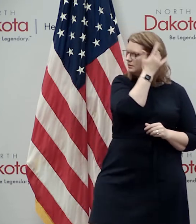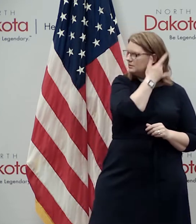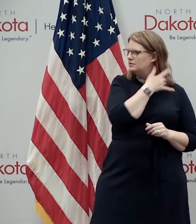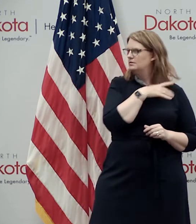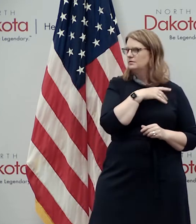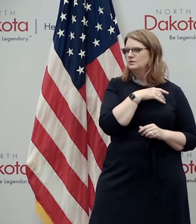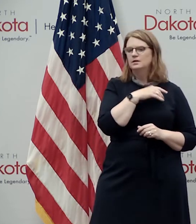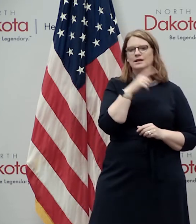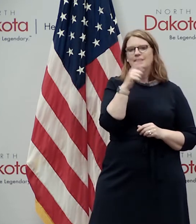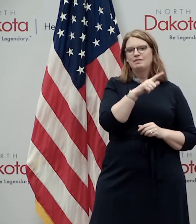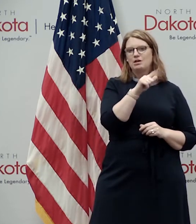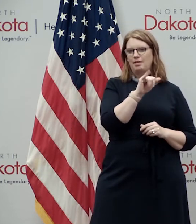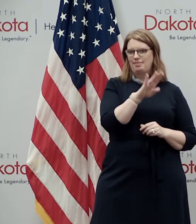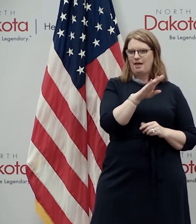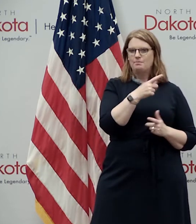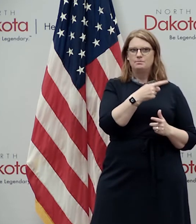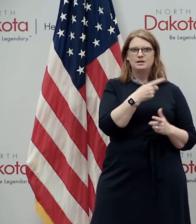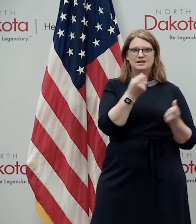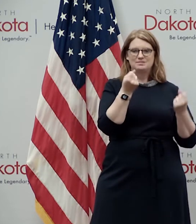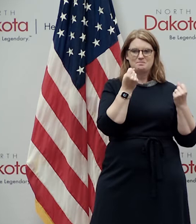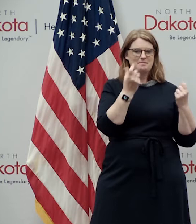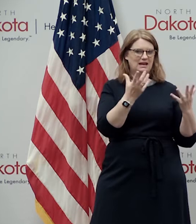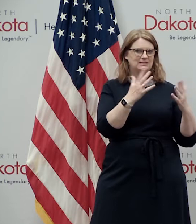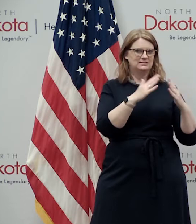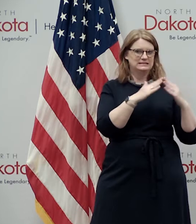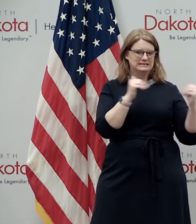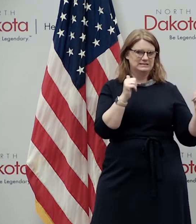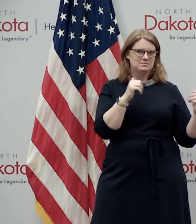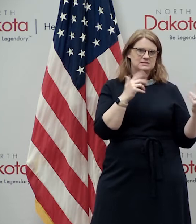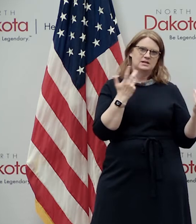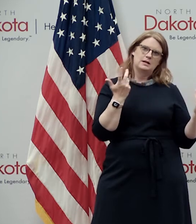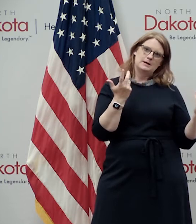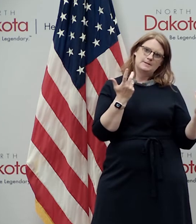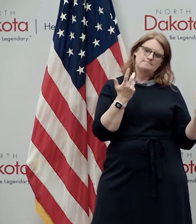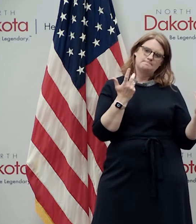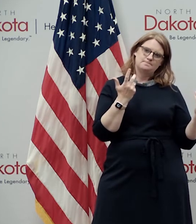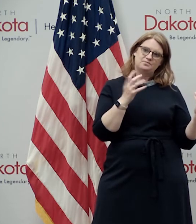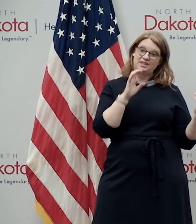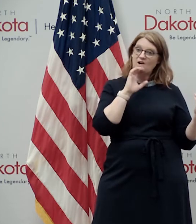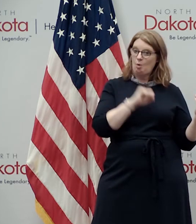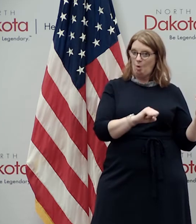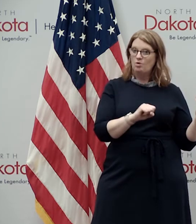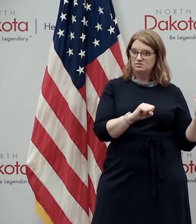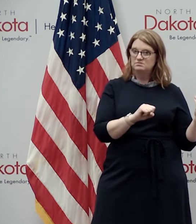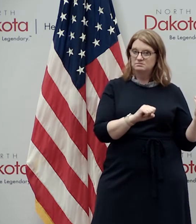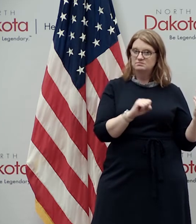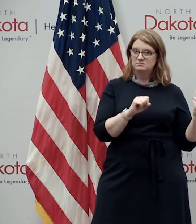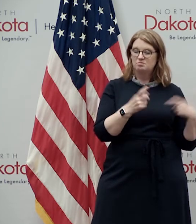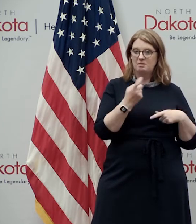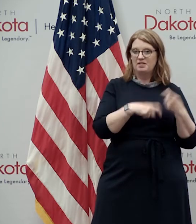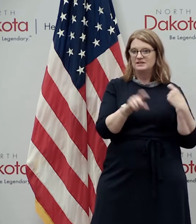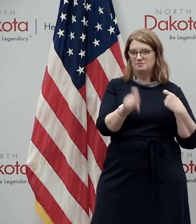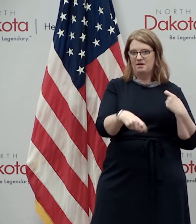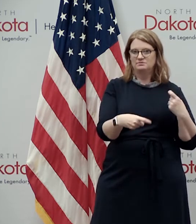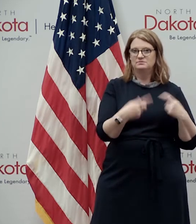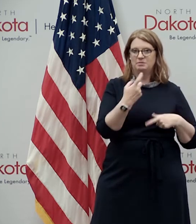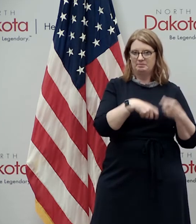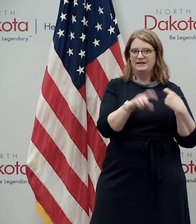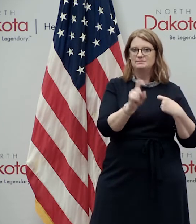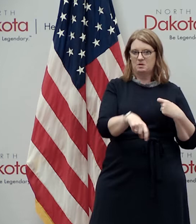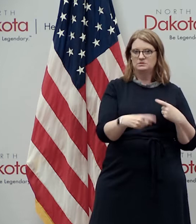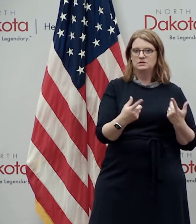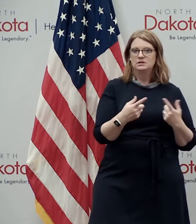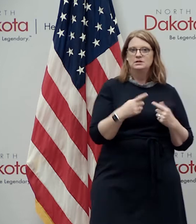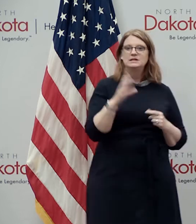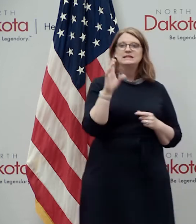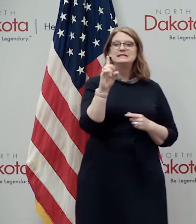lab uh we we did have a number of systems which are are aged that need to be replaced i mean that's i mean we've got both in